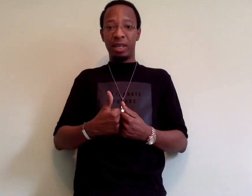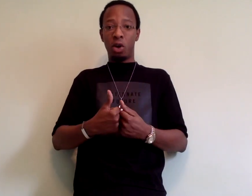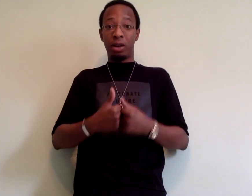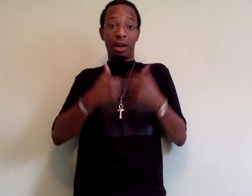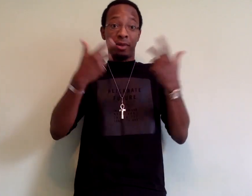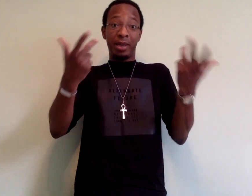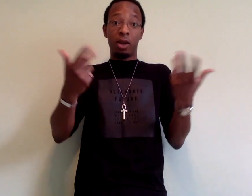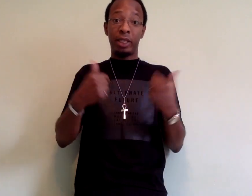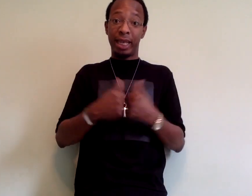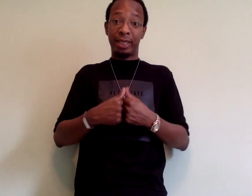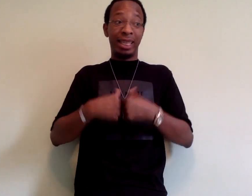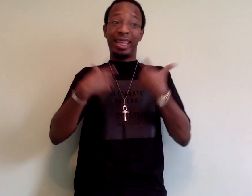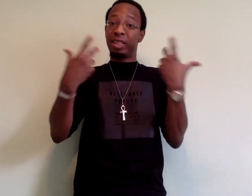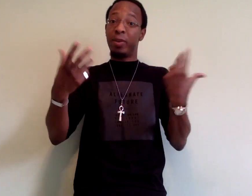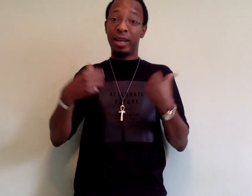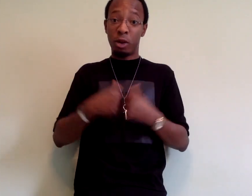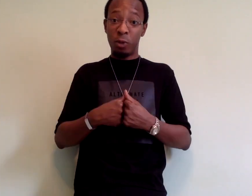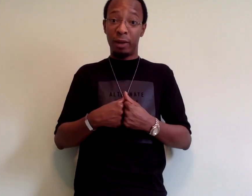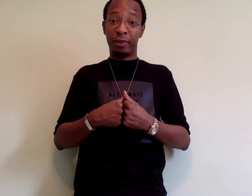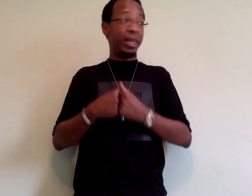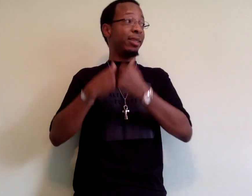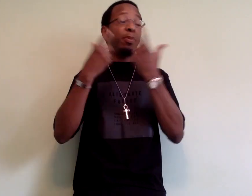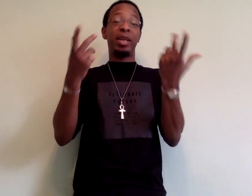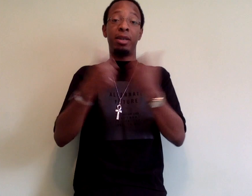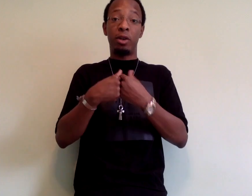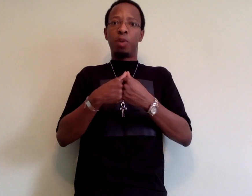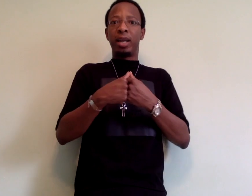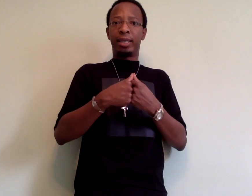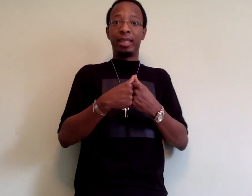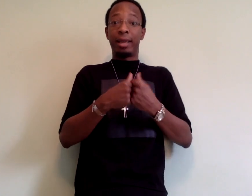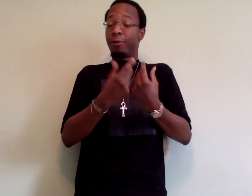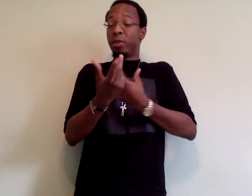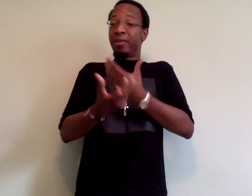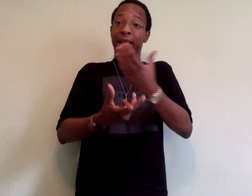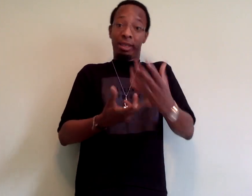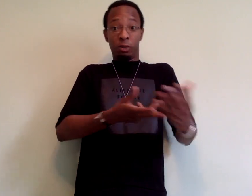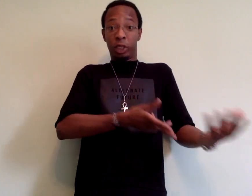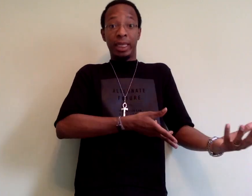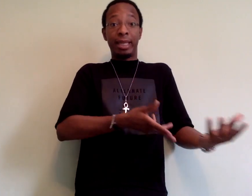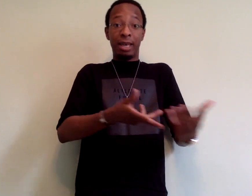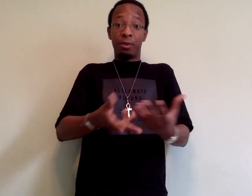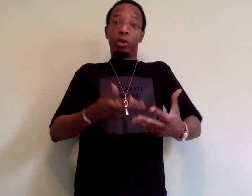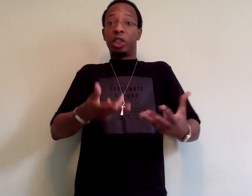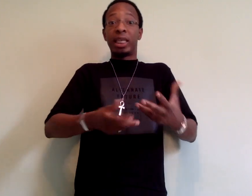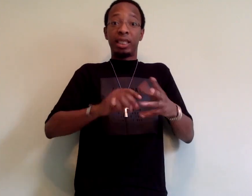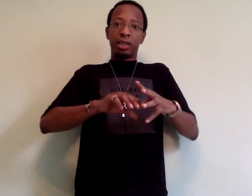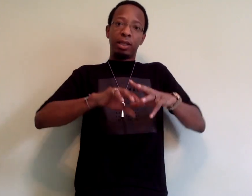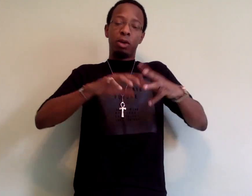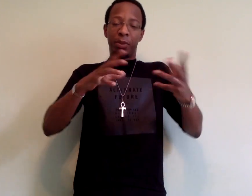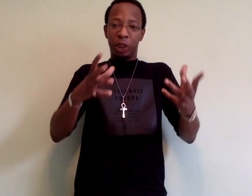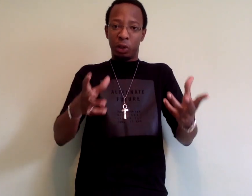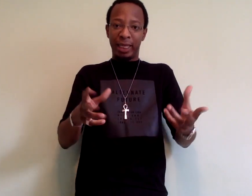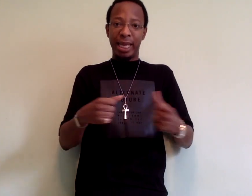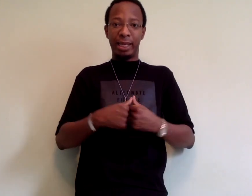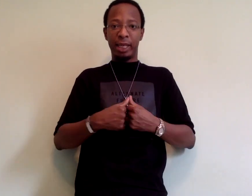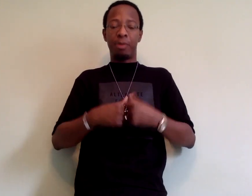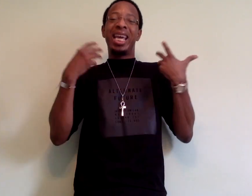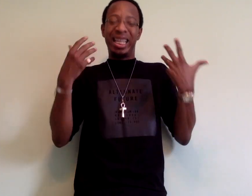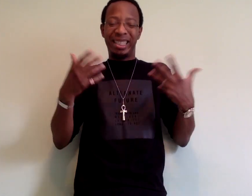on government largesse, less dependent on welfare, less dependent on policies like affirmative action, which at that time was just slowly but surely taking shape, et